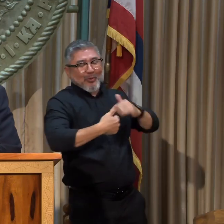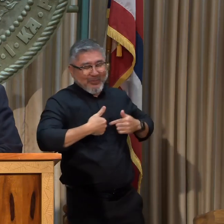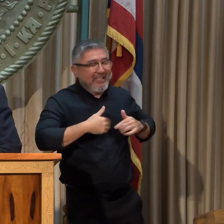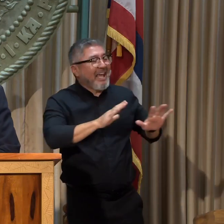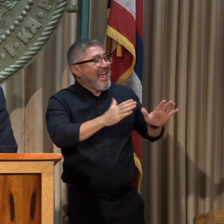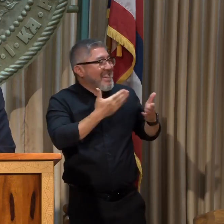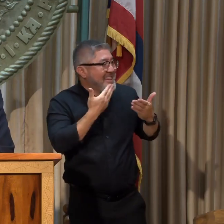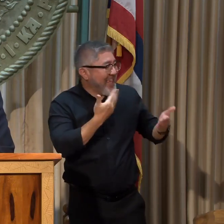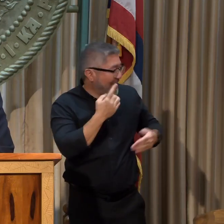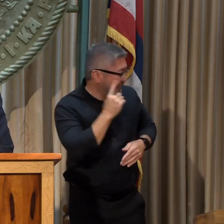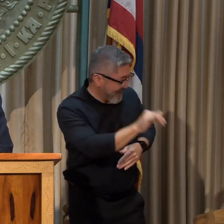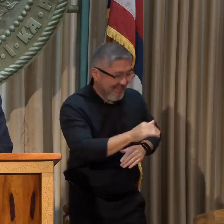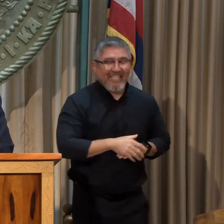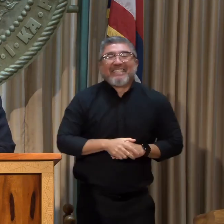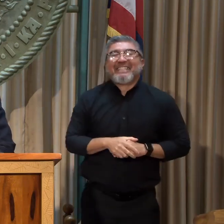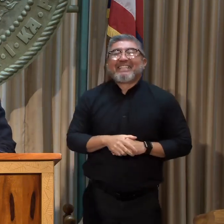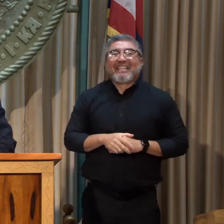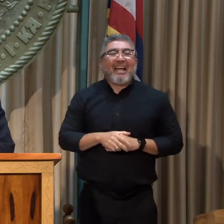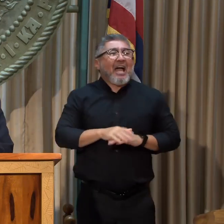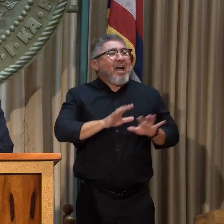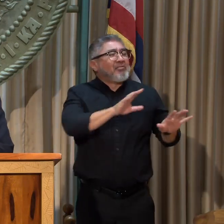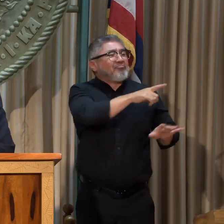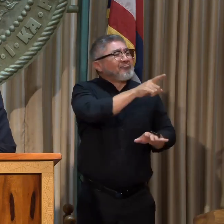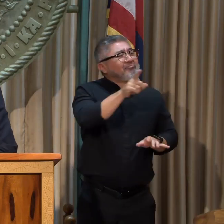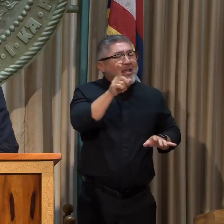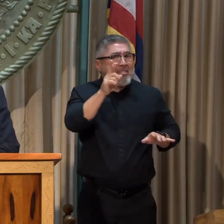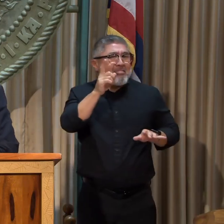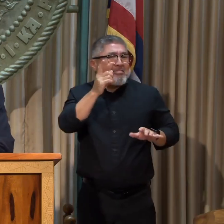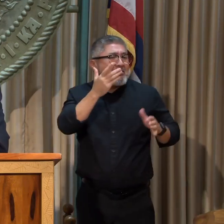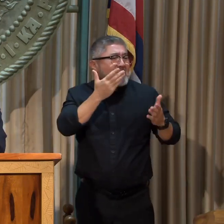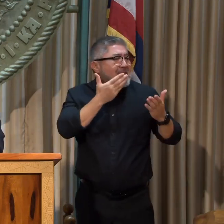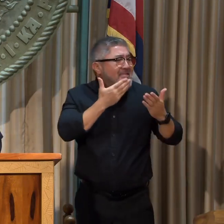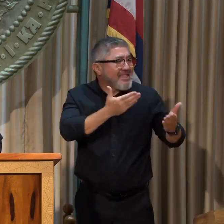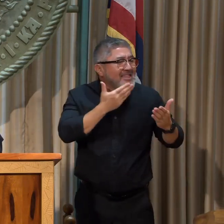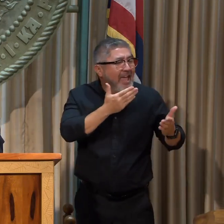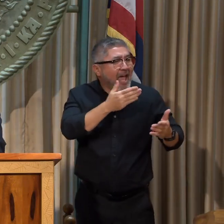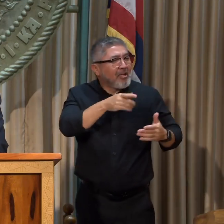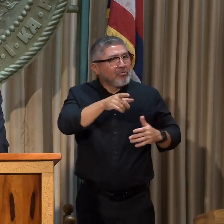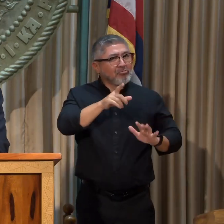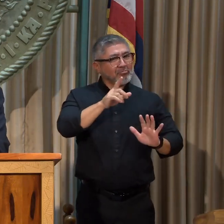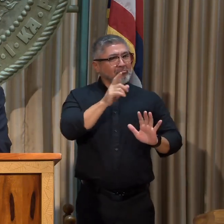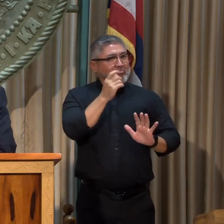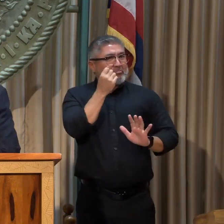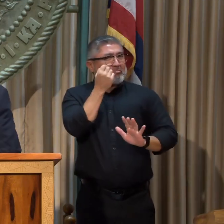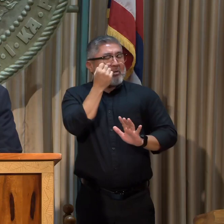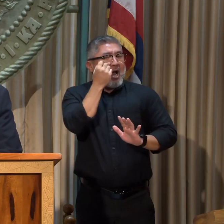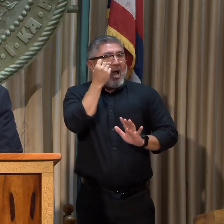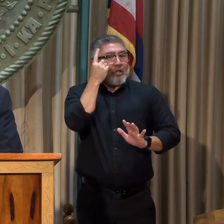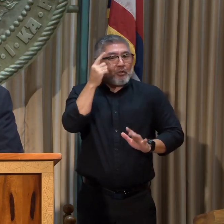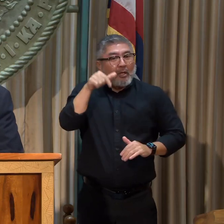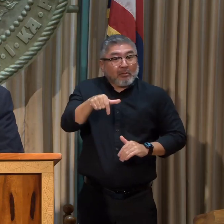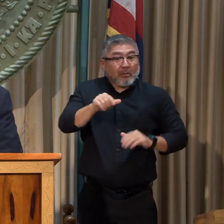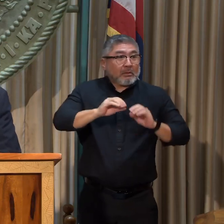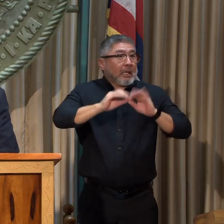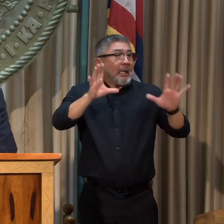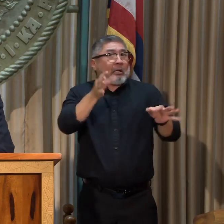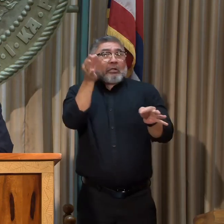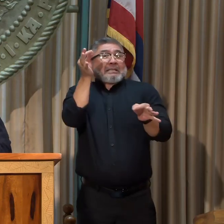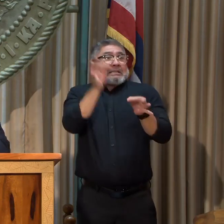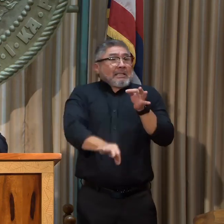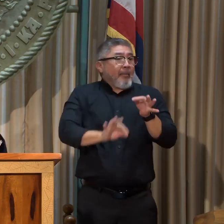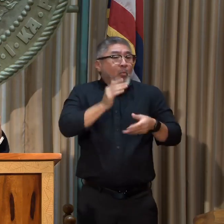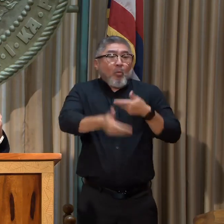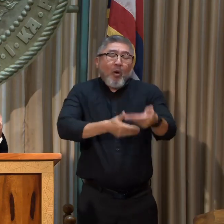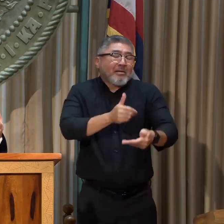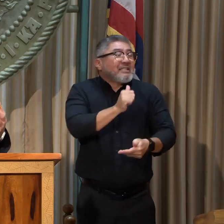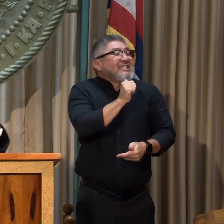Thank you for understanding that this is not a straightforward process a lot of the time. And thank you